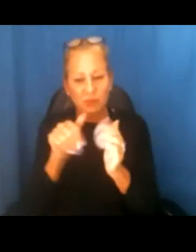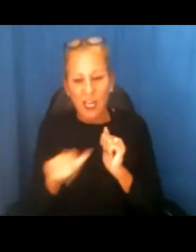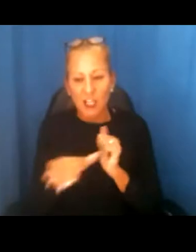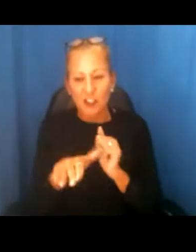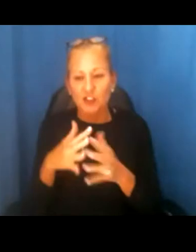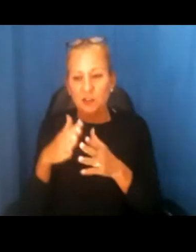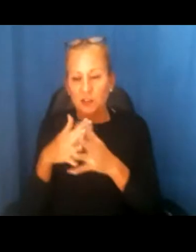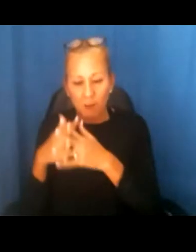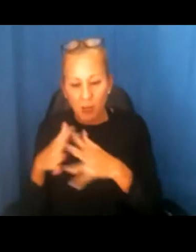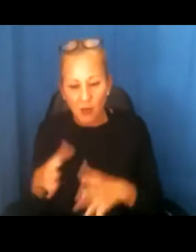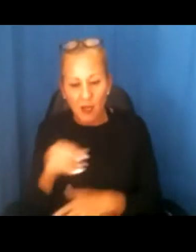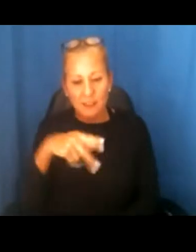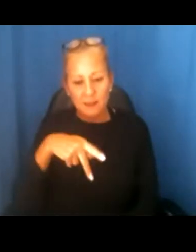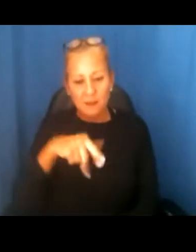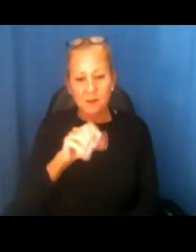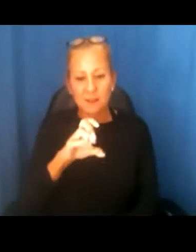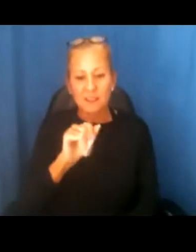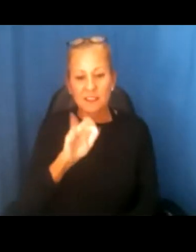and Pacific Islanders.